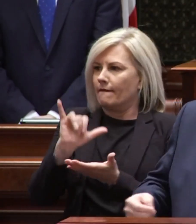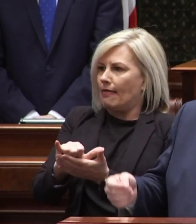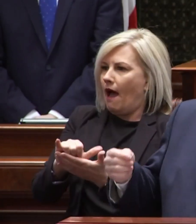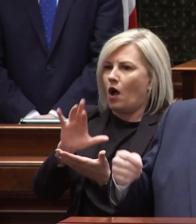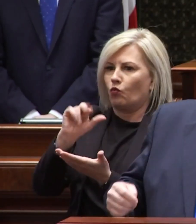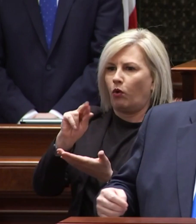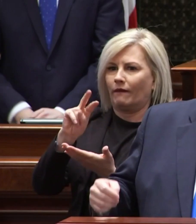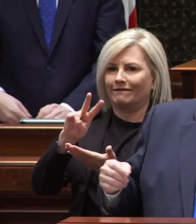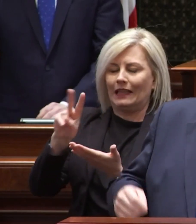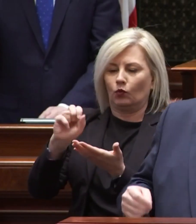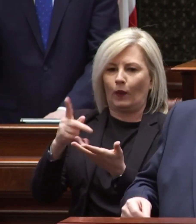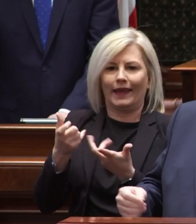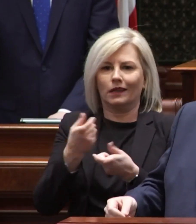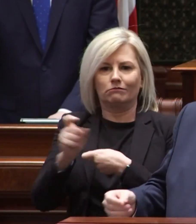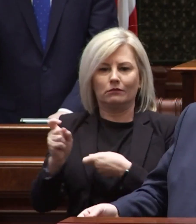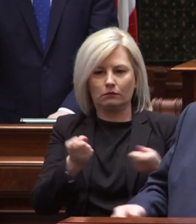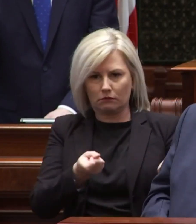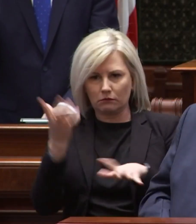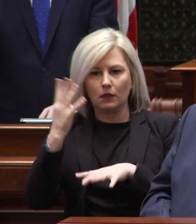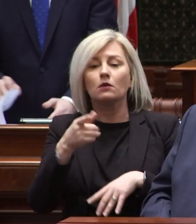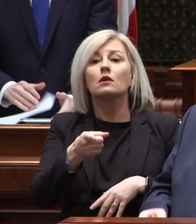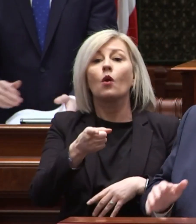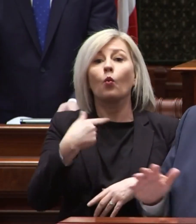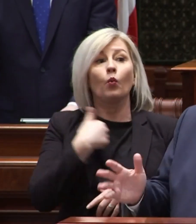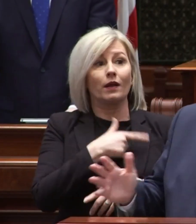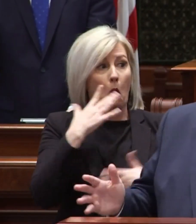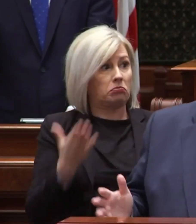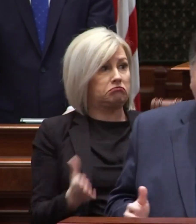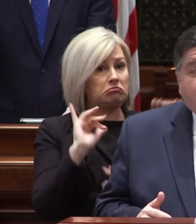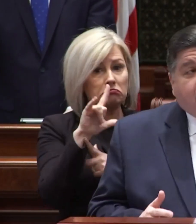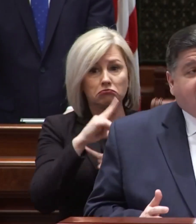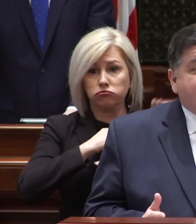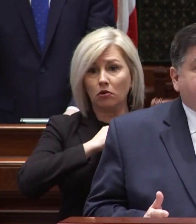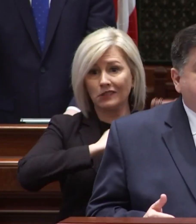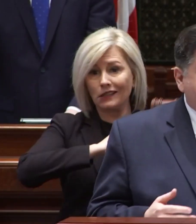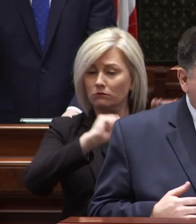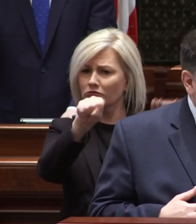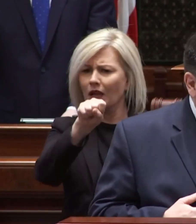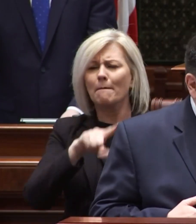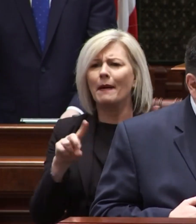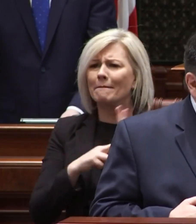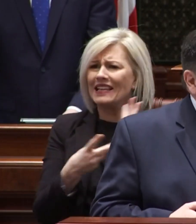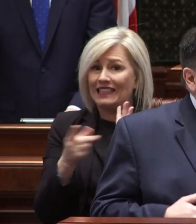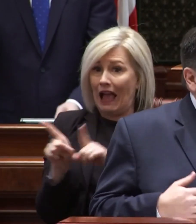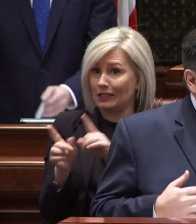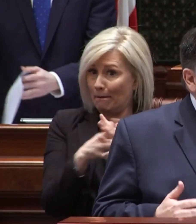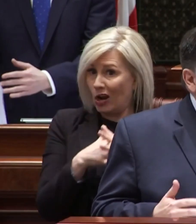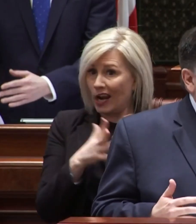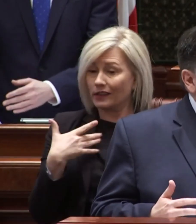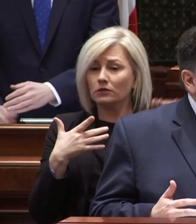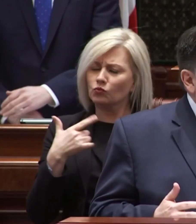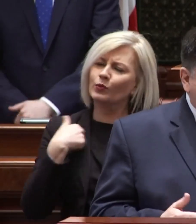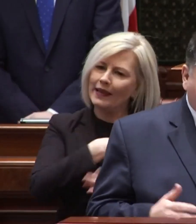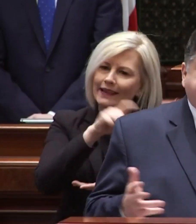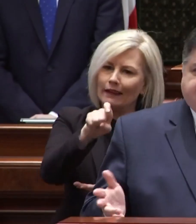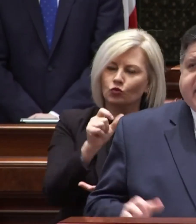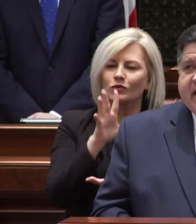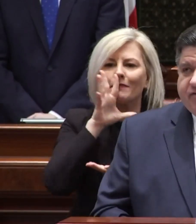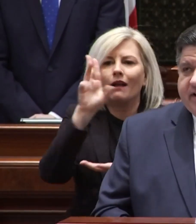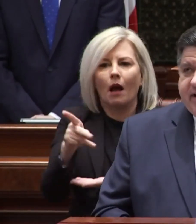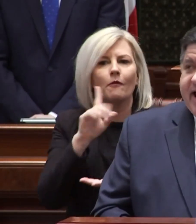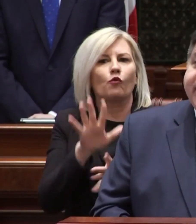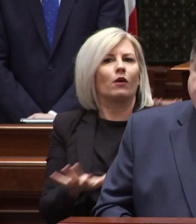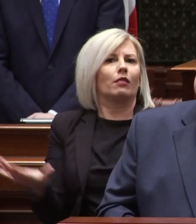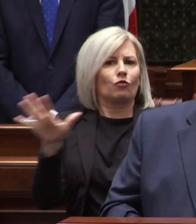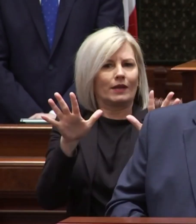here in illinois women know their rights are protected but that doesn't take away our obligation as americans to speak up for the rest